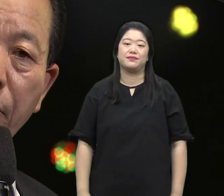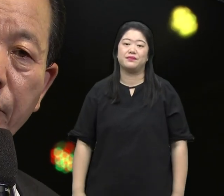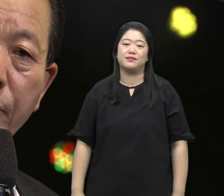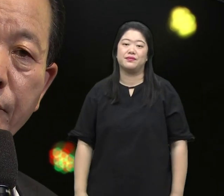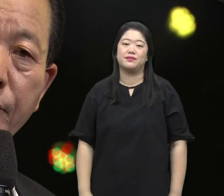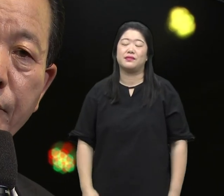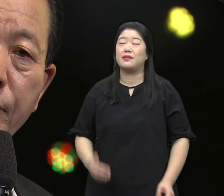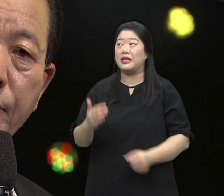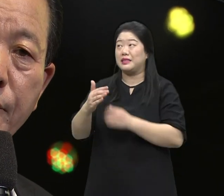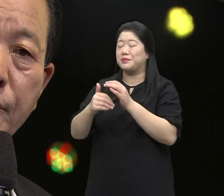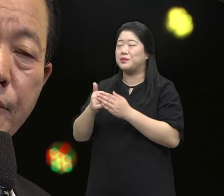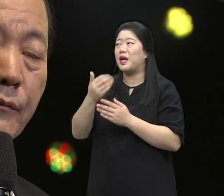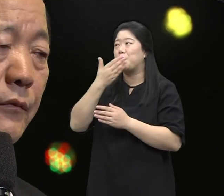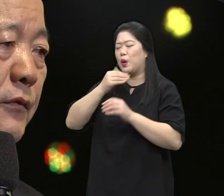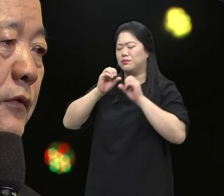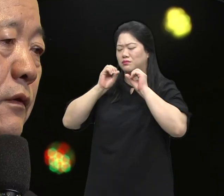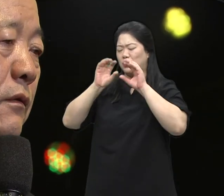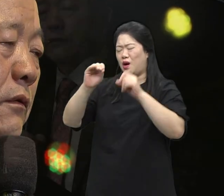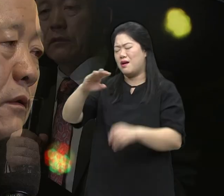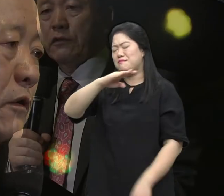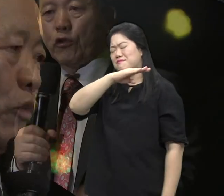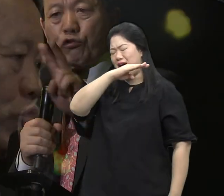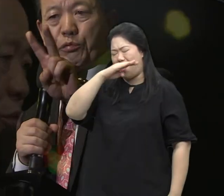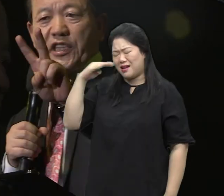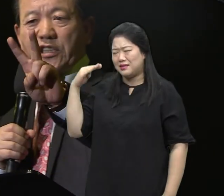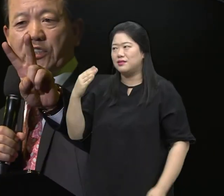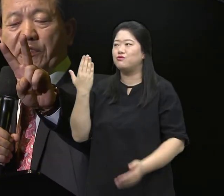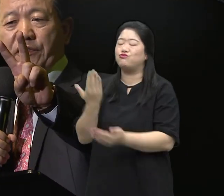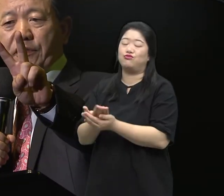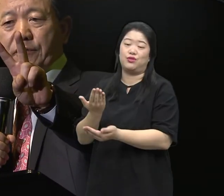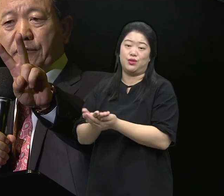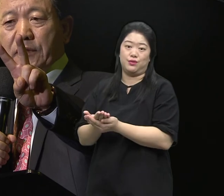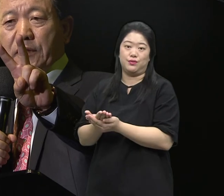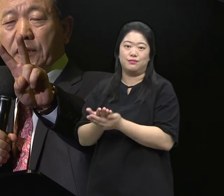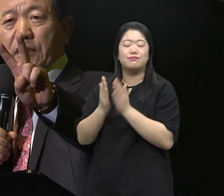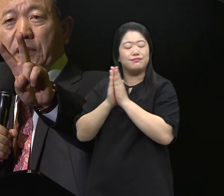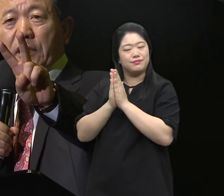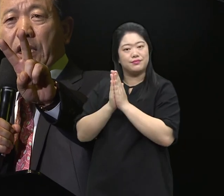That prayer just automatically came out And I prayed about the second thing